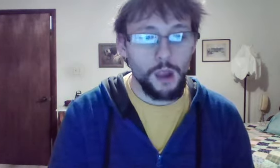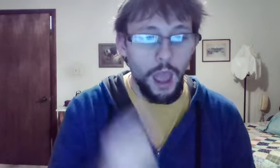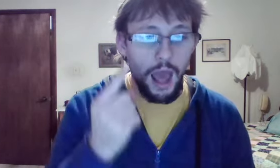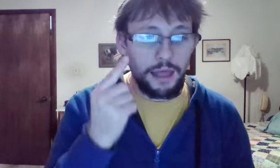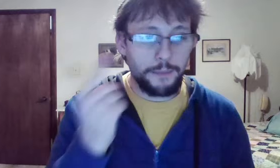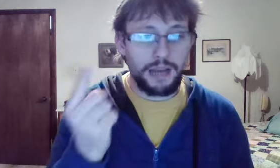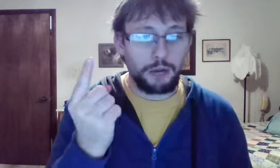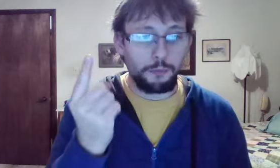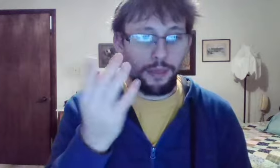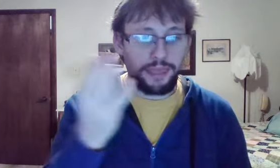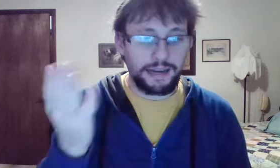Let me tell you one thing.